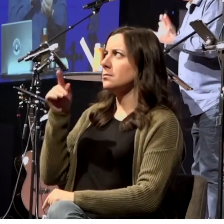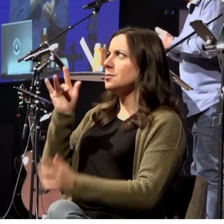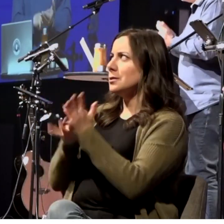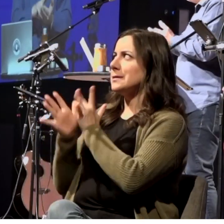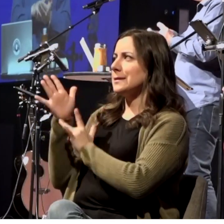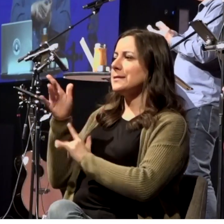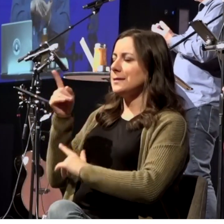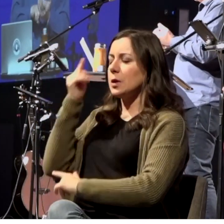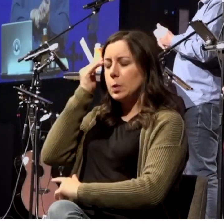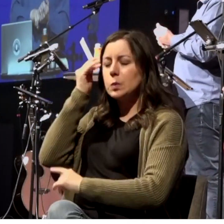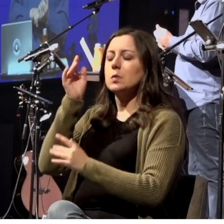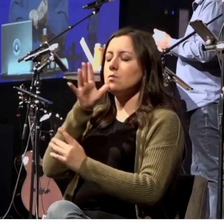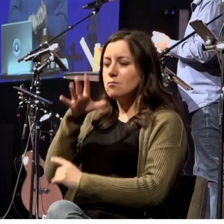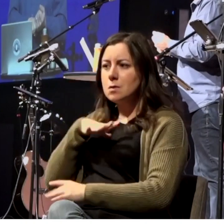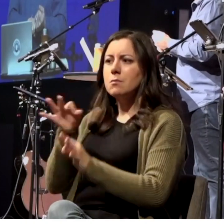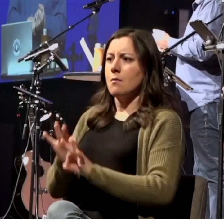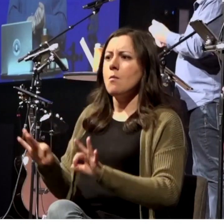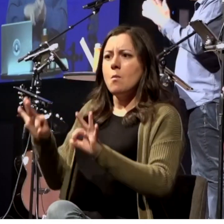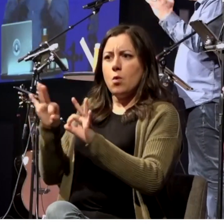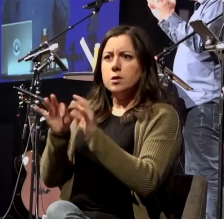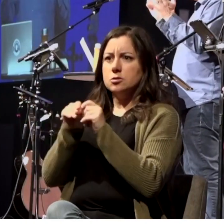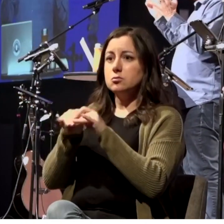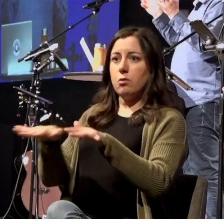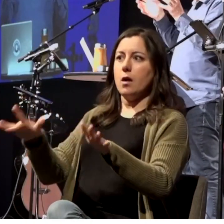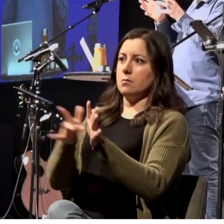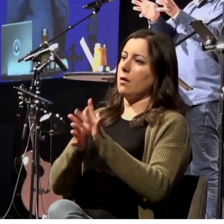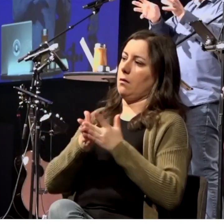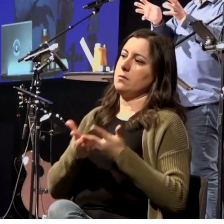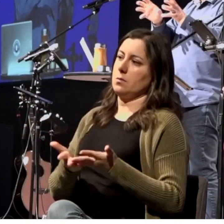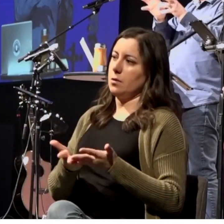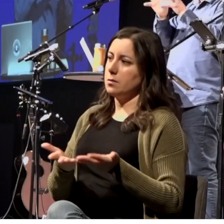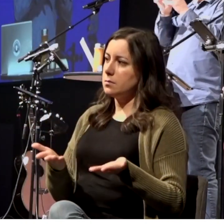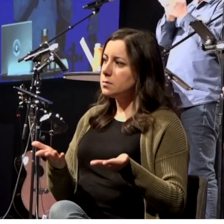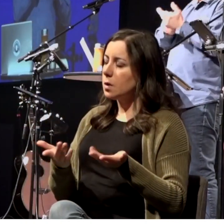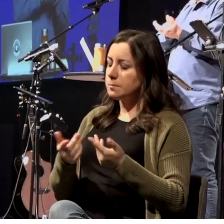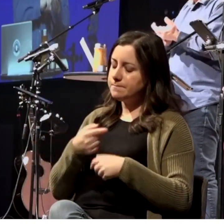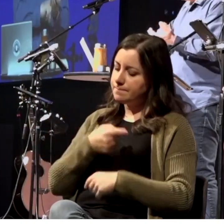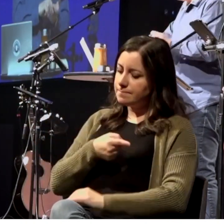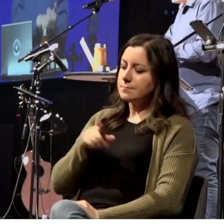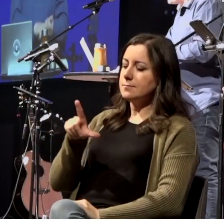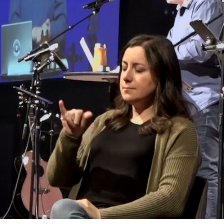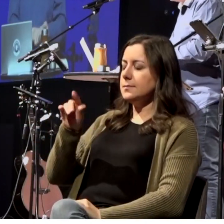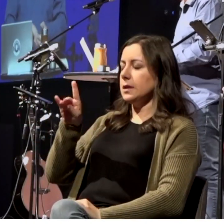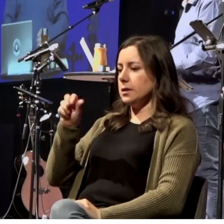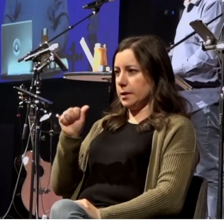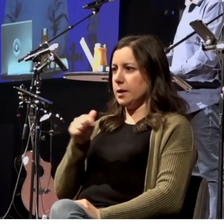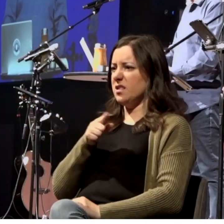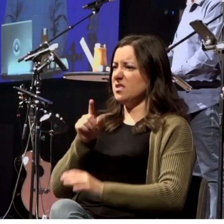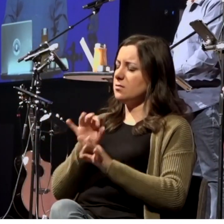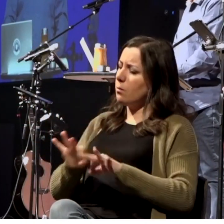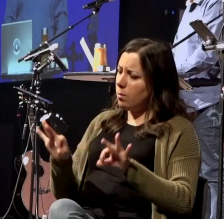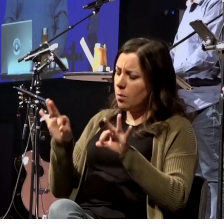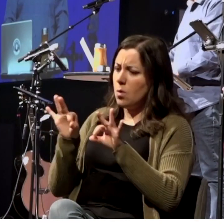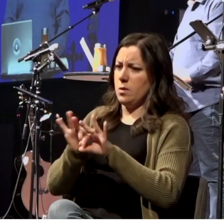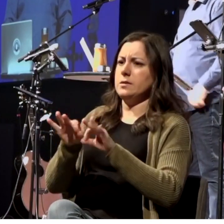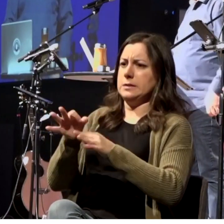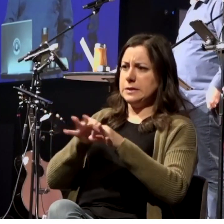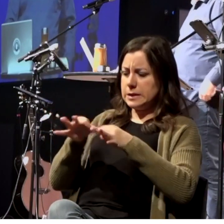very important details. Not just these interesting geek out details, but we see very important details in verse 14